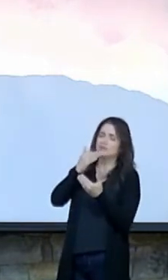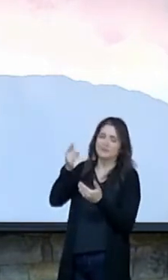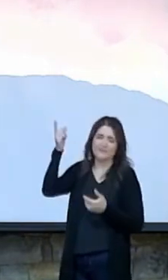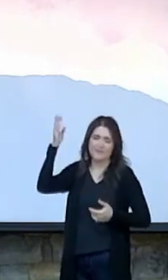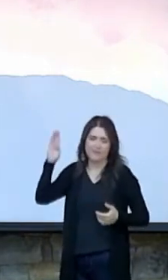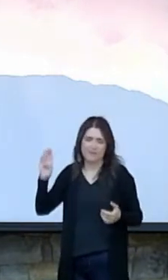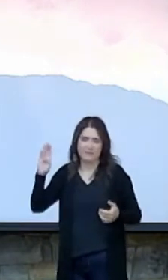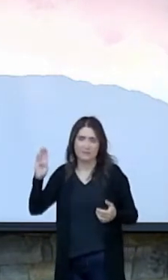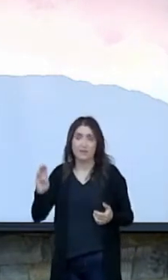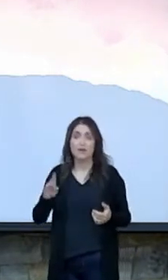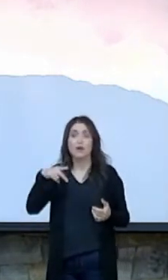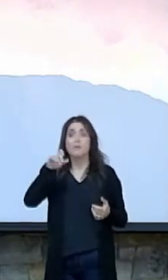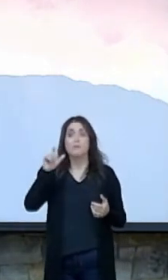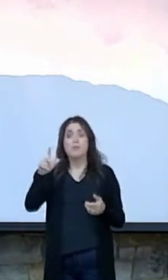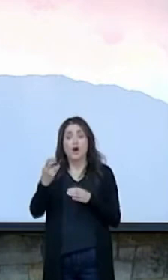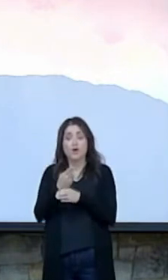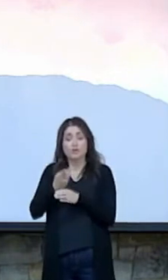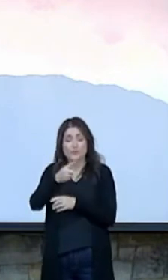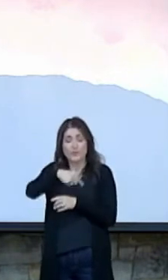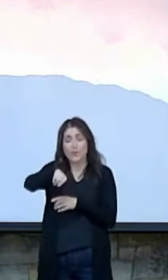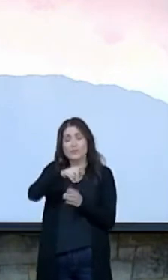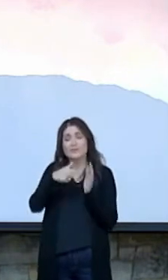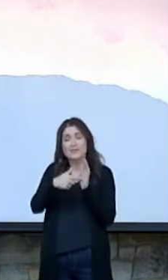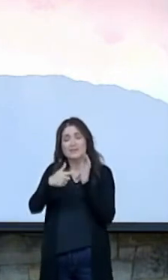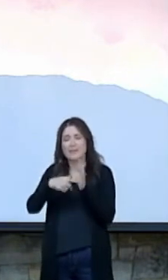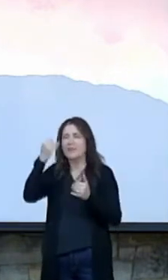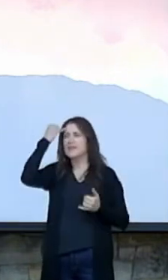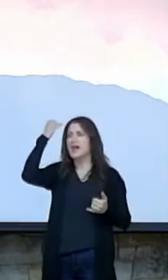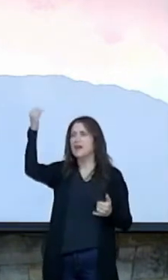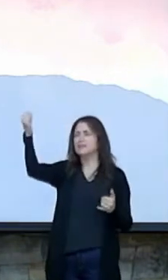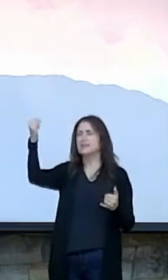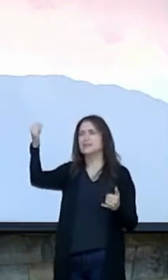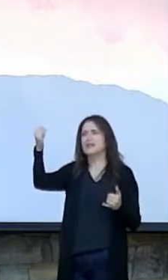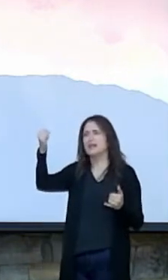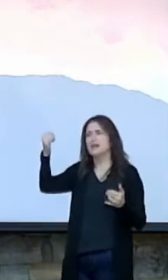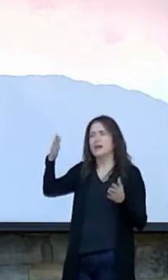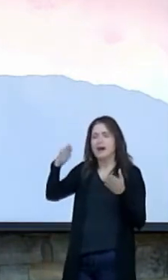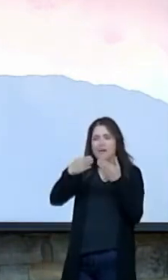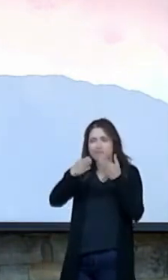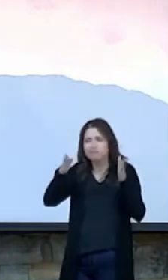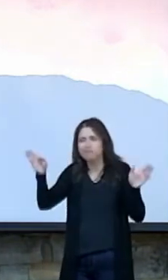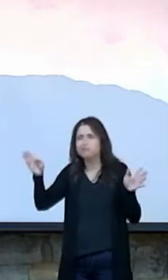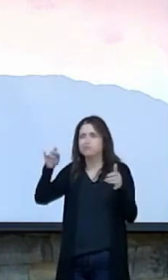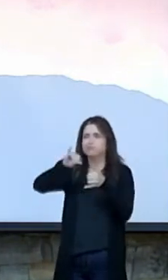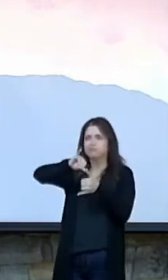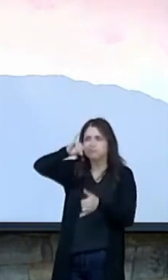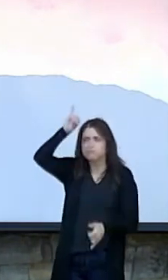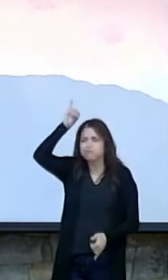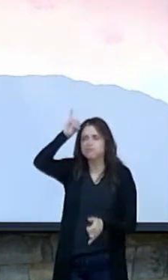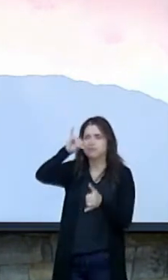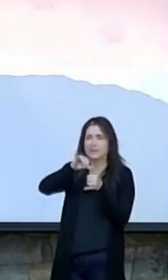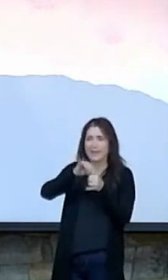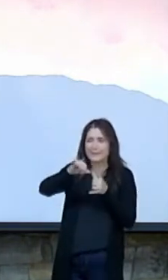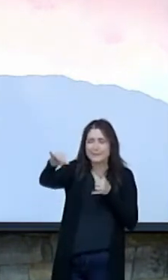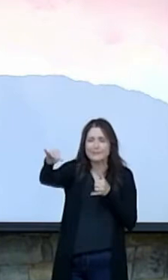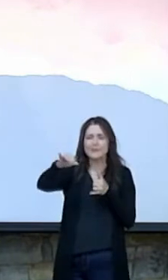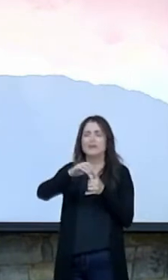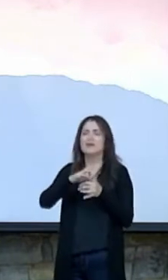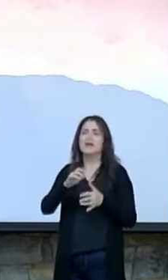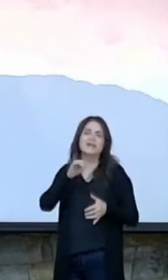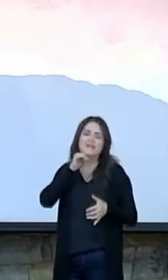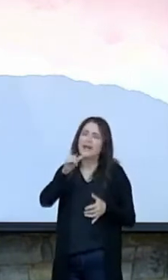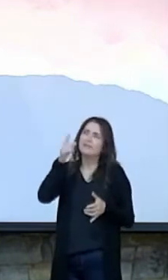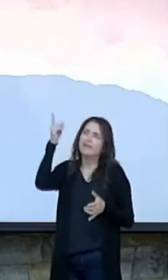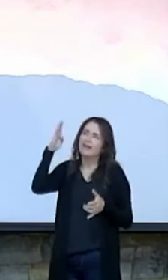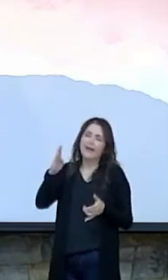uses these examples, the idea of breadth and length and height and depth. Not that God's love could ever